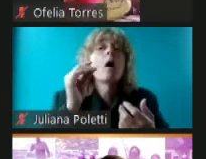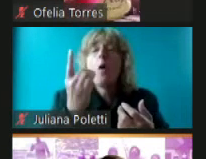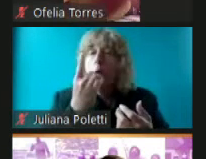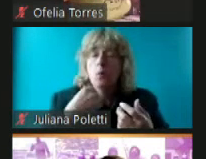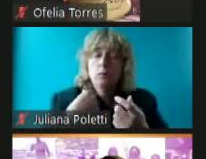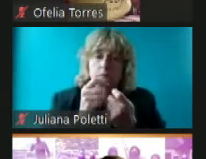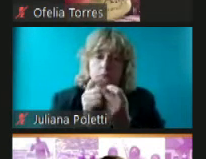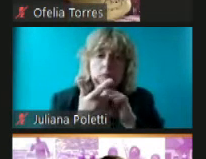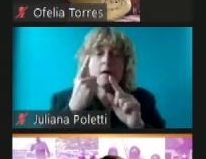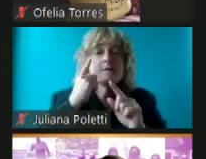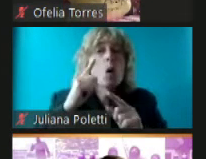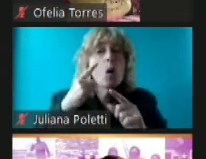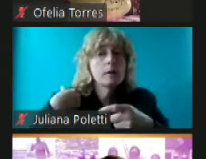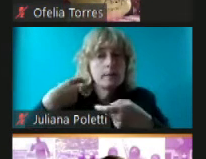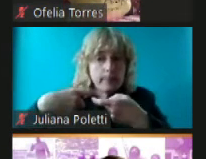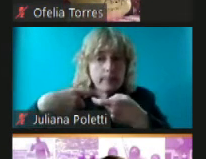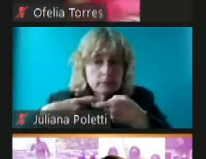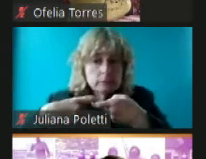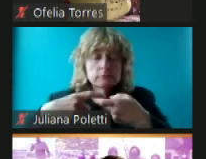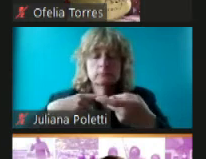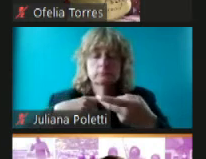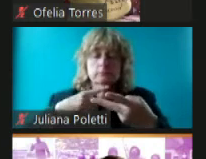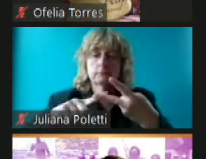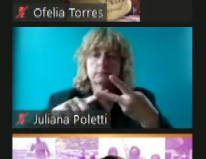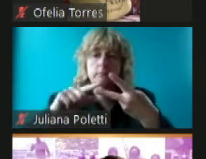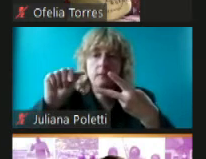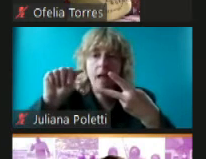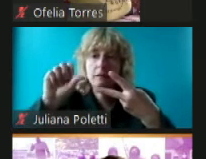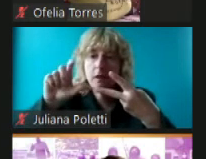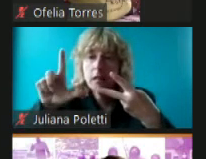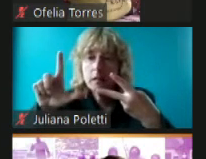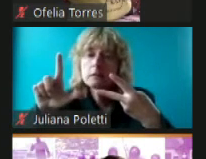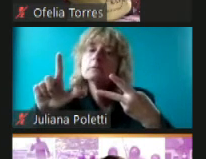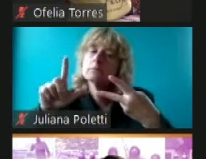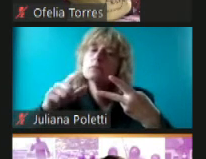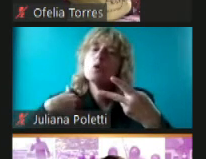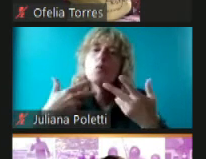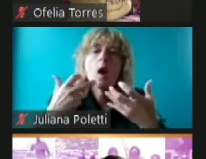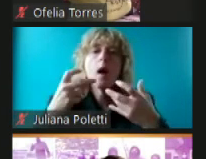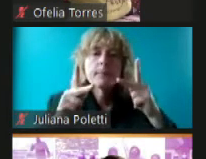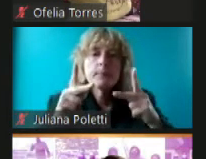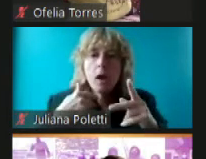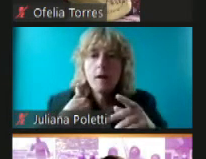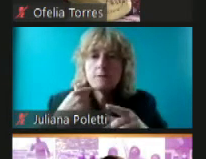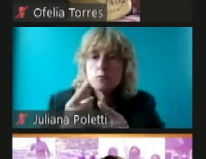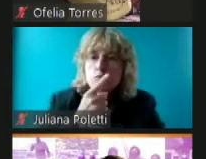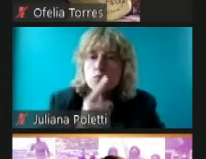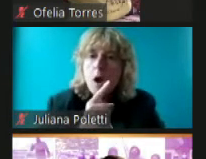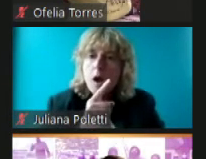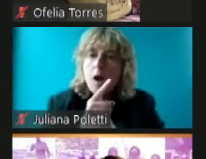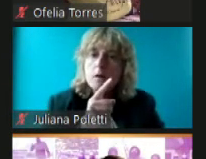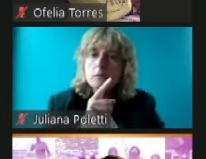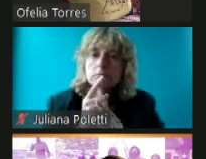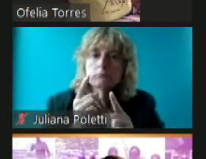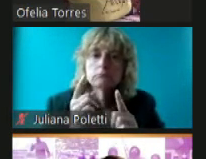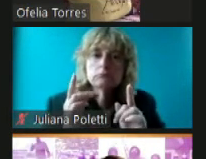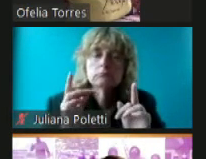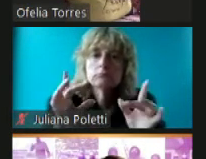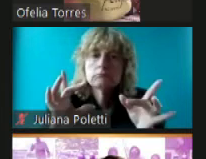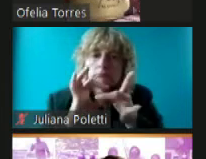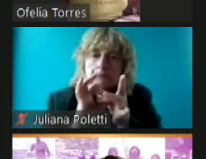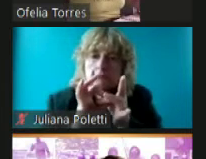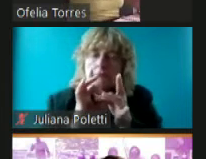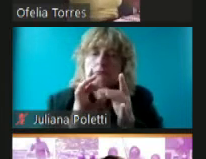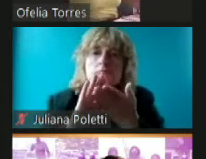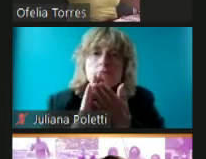to give folks time to get on the right line and get comfortable ophelia could you please give us the details on how